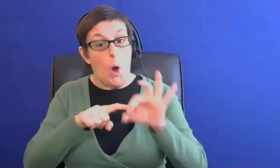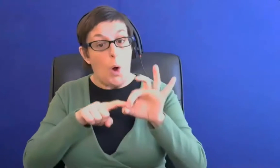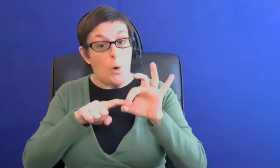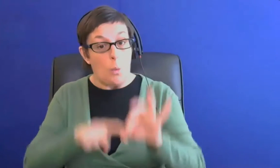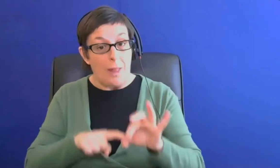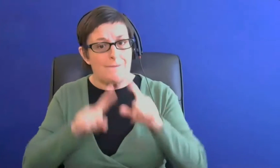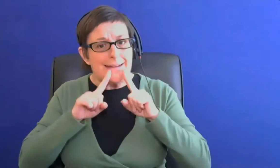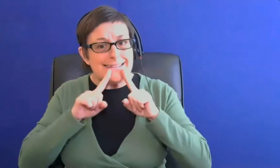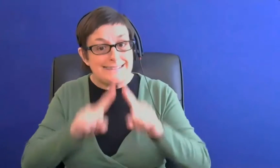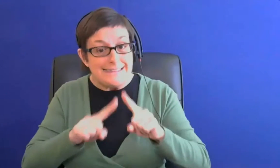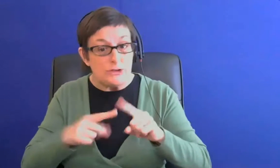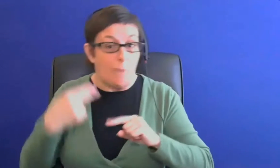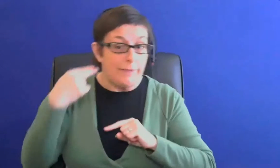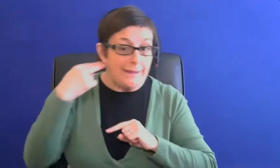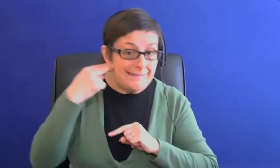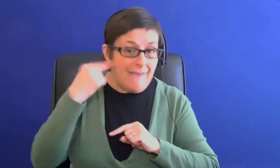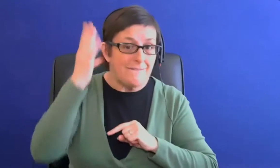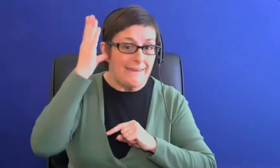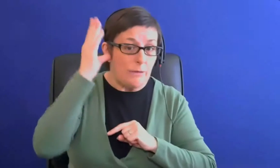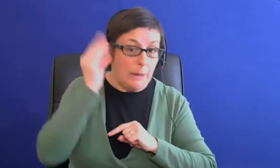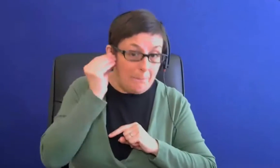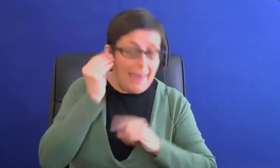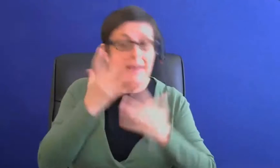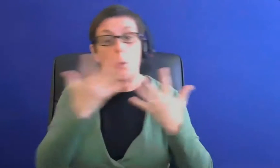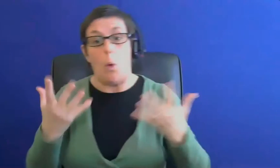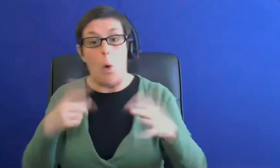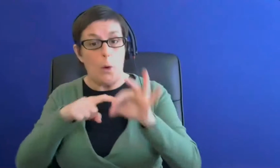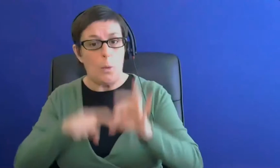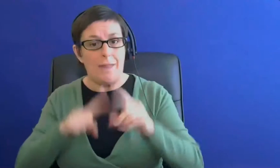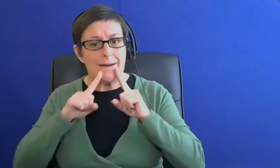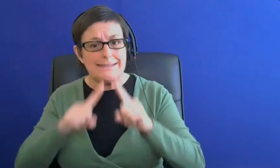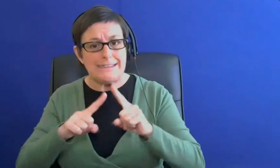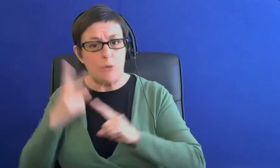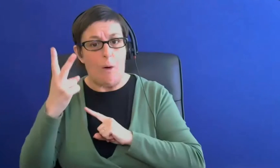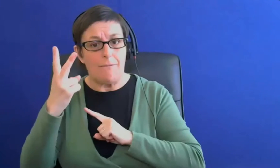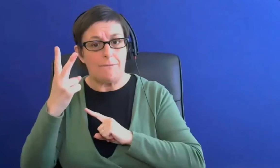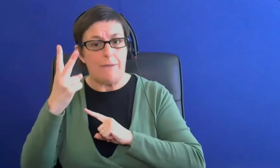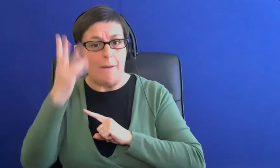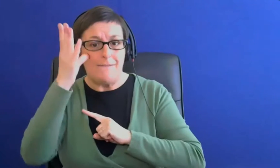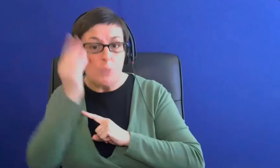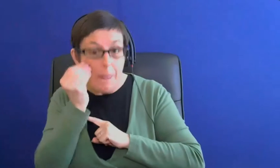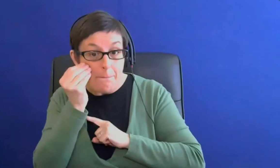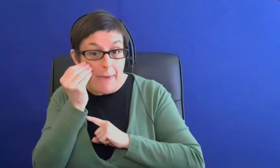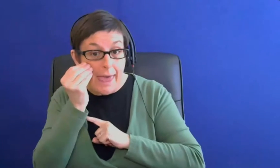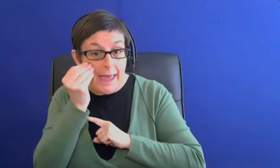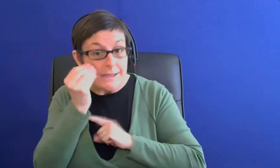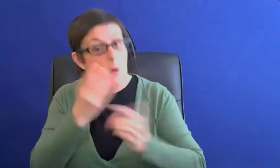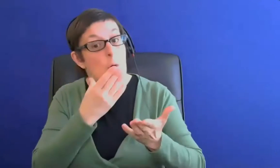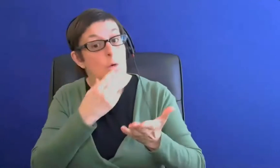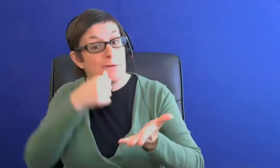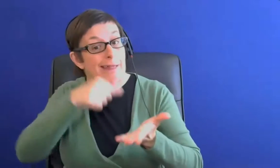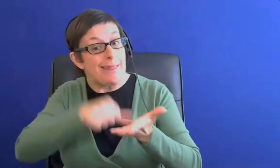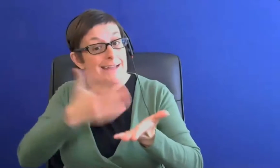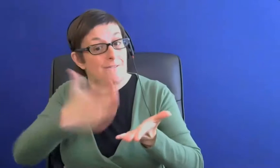of hearing impairment so i should imagine this is the beginning of the assessment process um it might be helpful